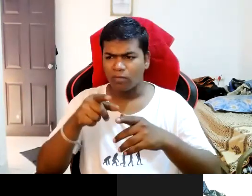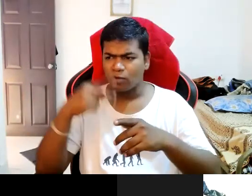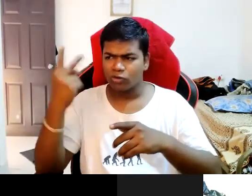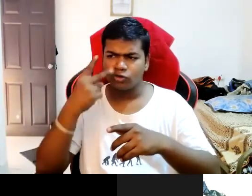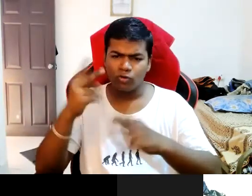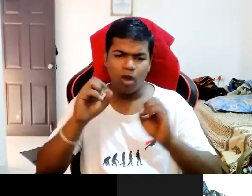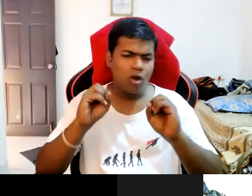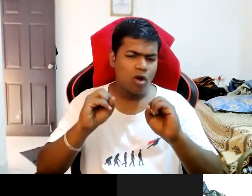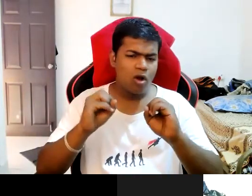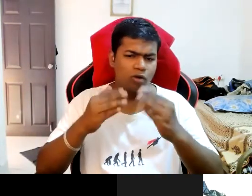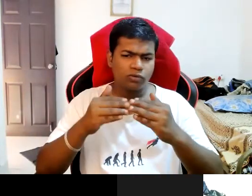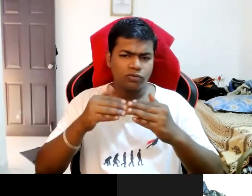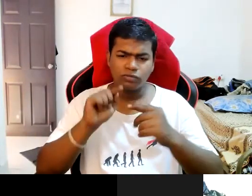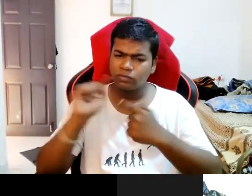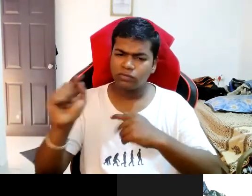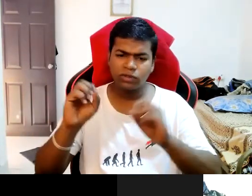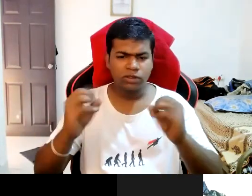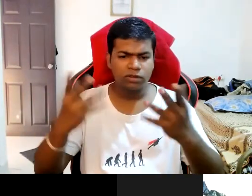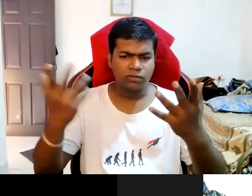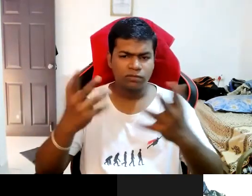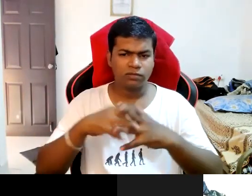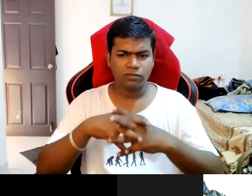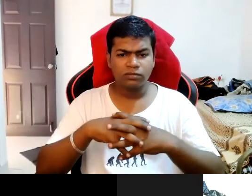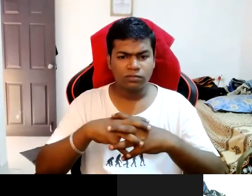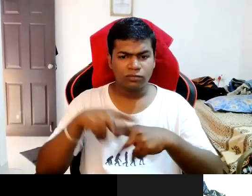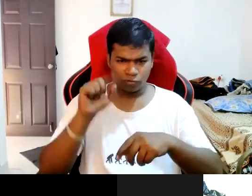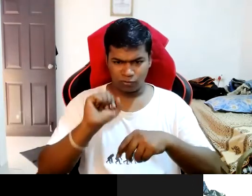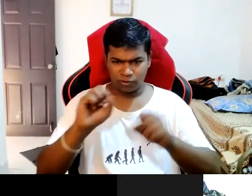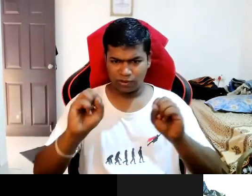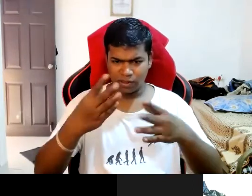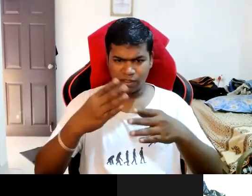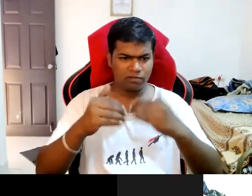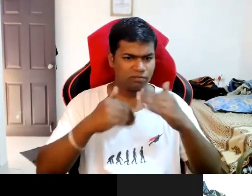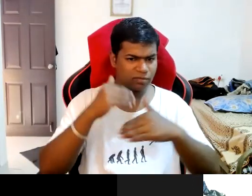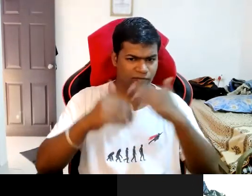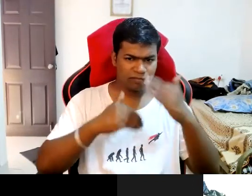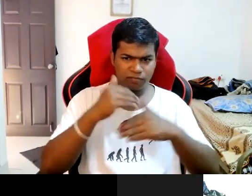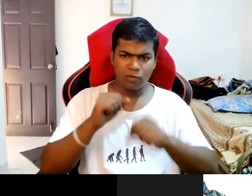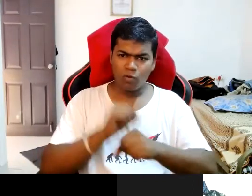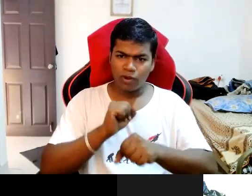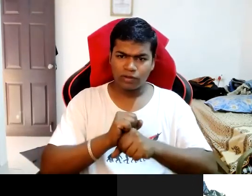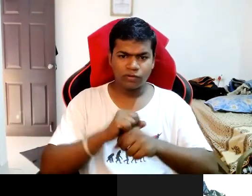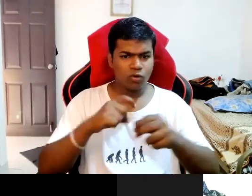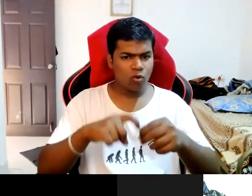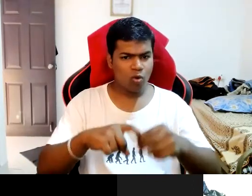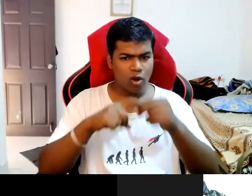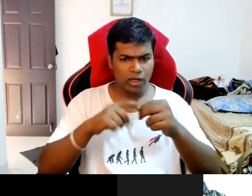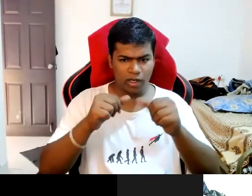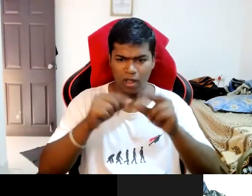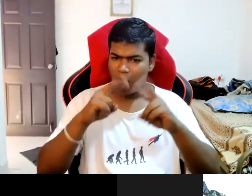started so uh when you so you started your career uh working as a uh quality analyst is it